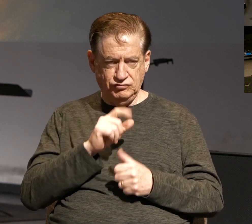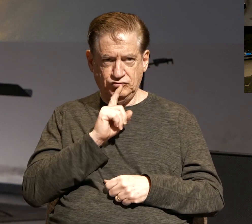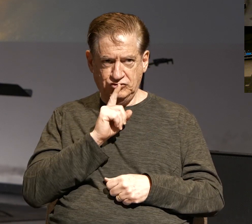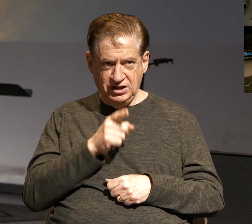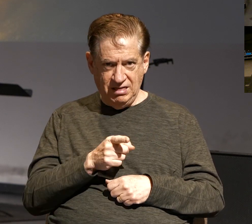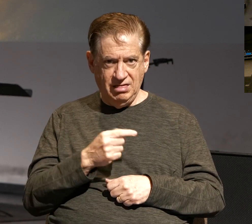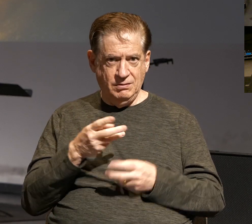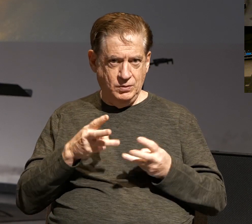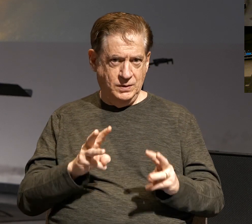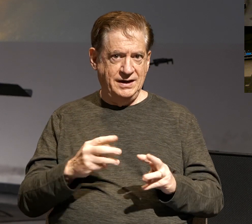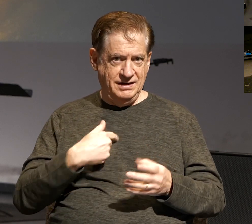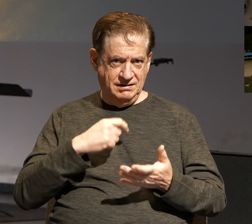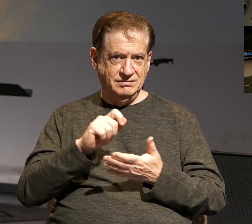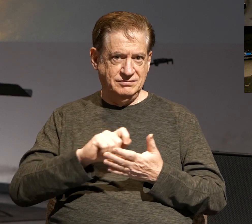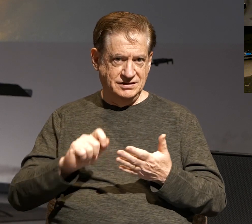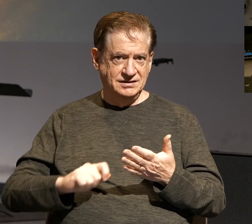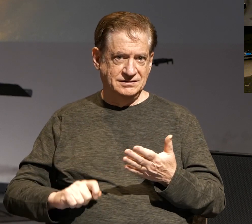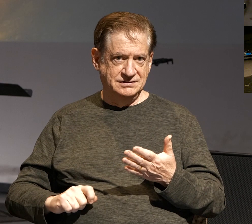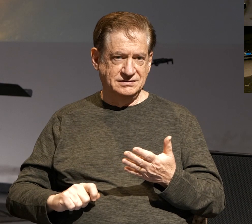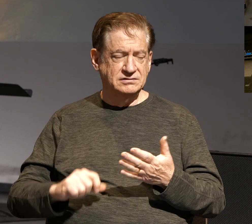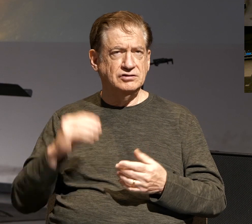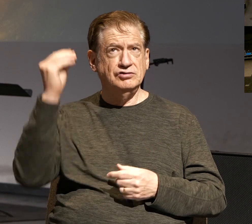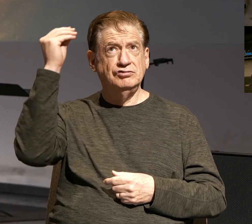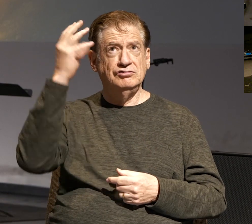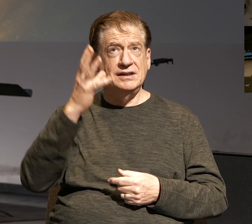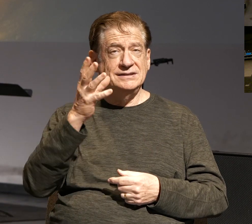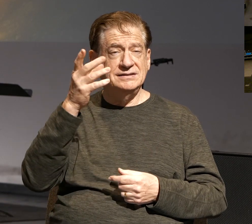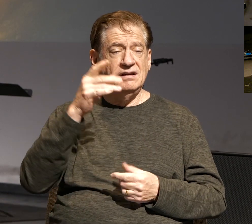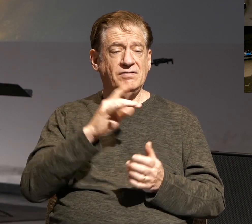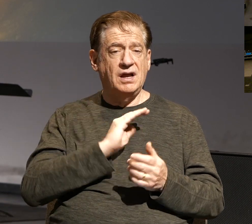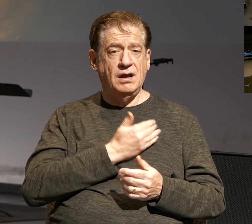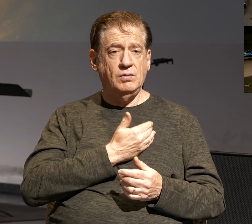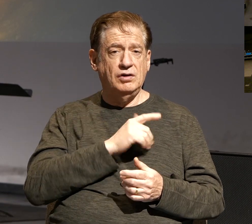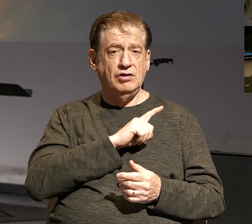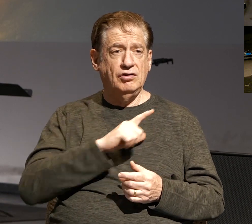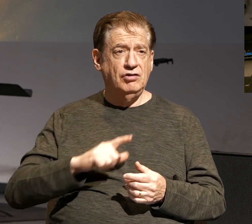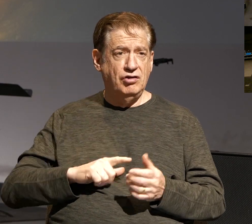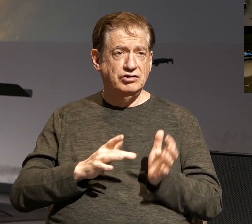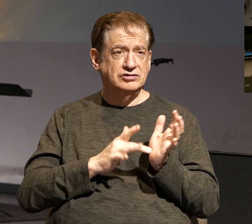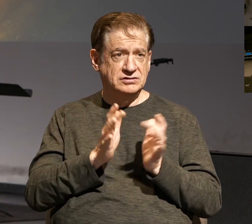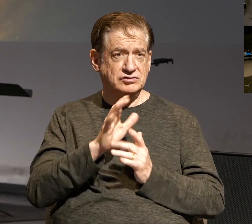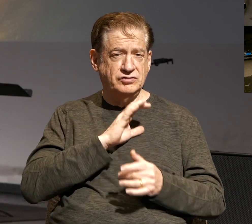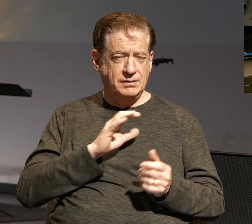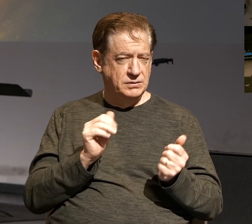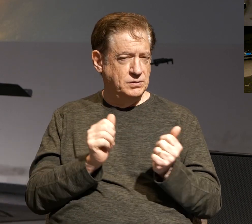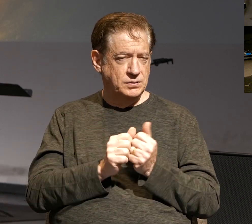I write. The grace of our Lord Jesus Christ be with you all.